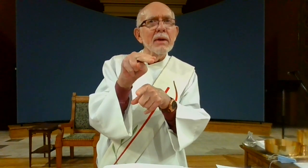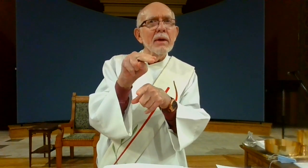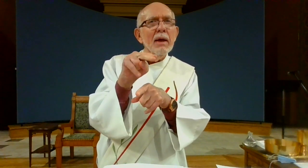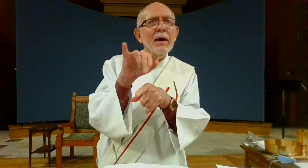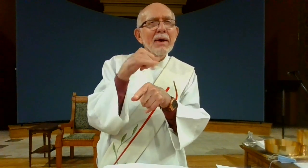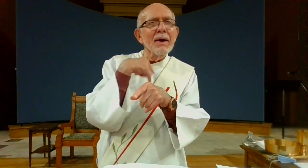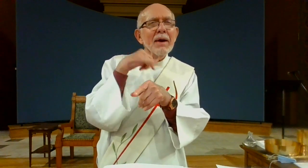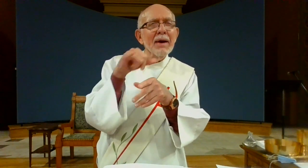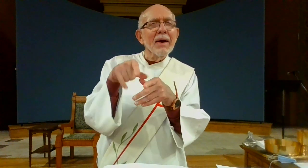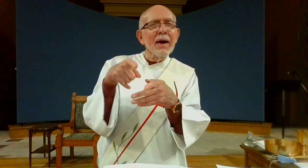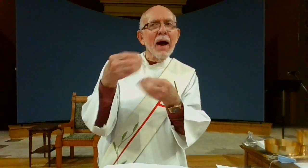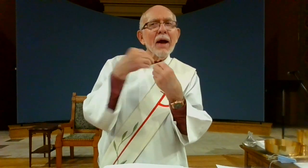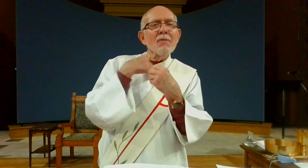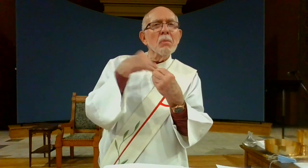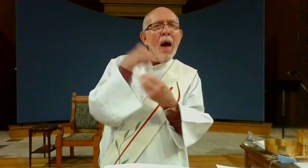color I can't even see it anymore